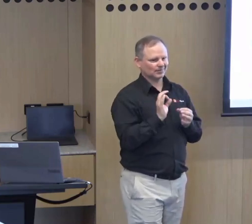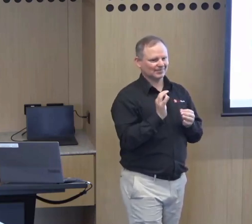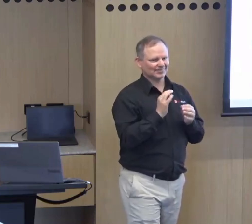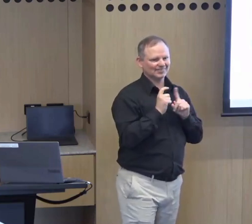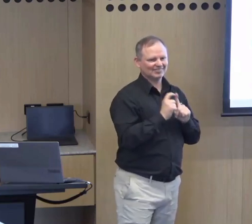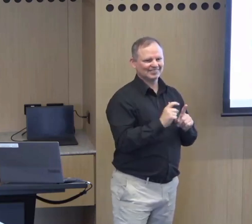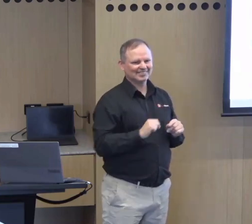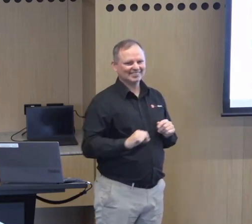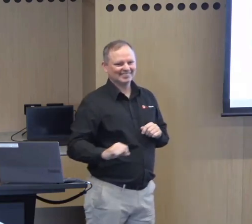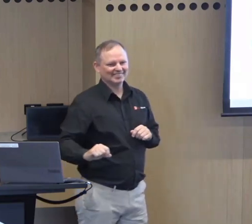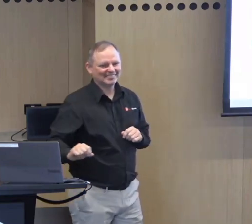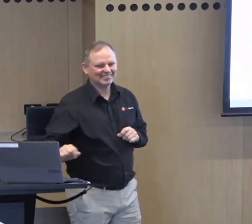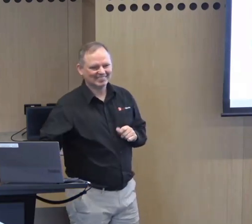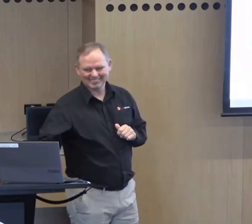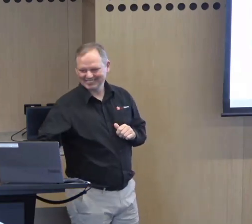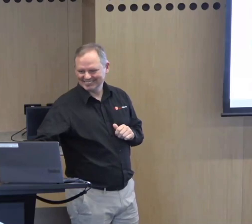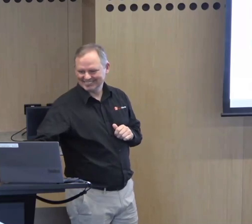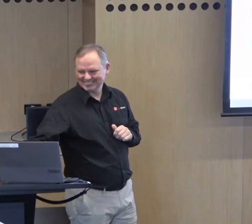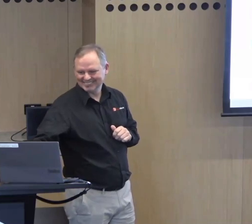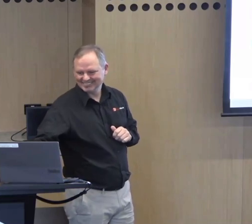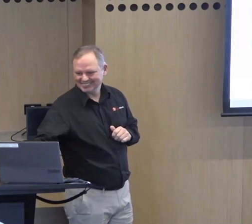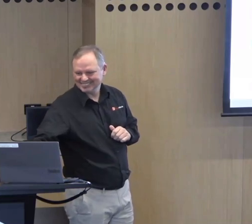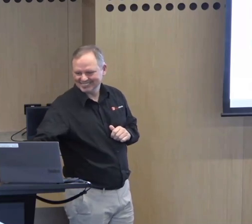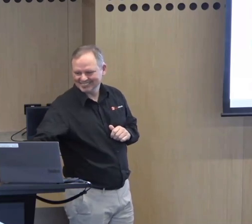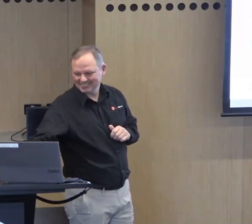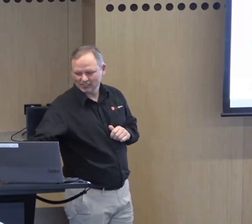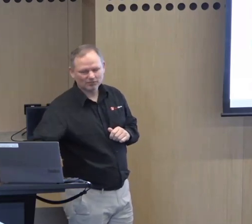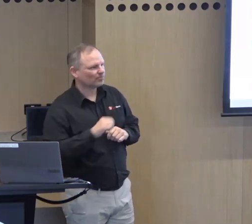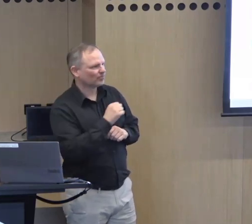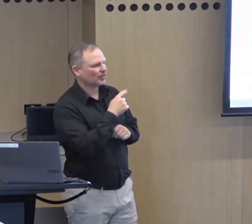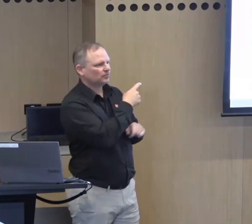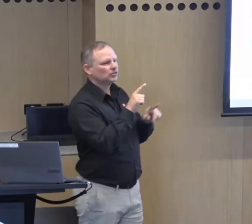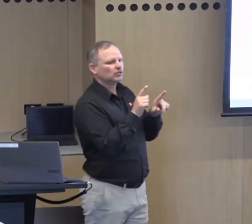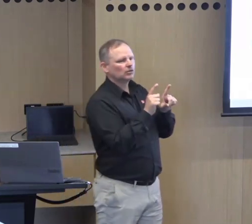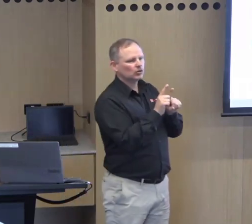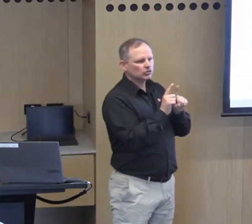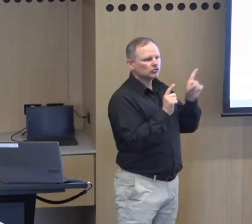and hopefully we'll realize um that utopian consideration at some point